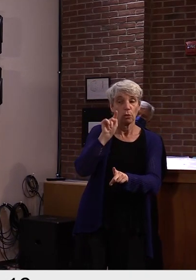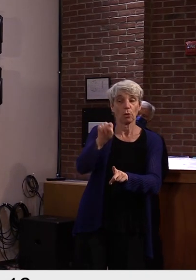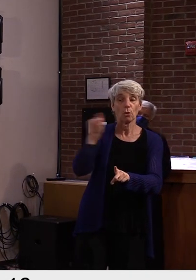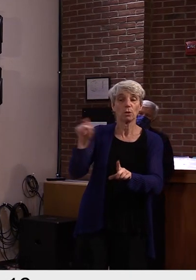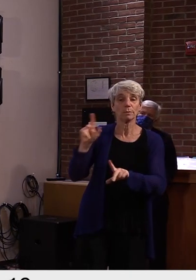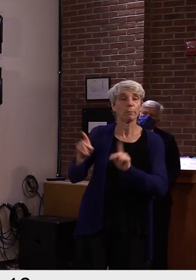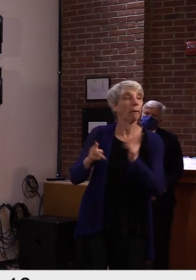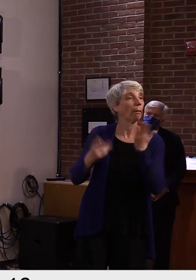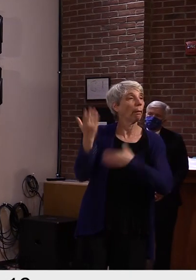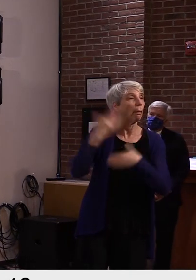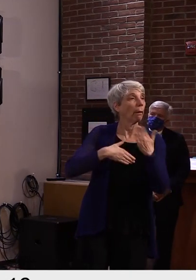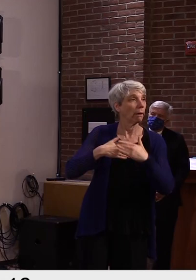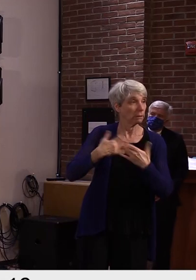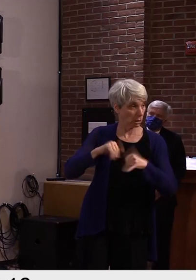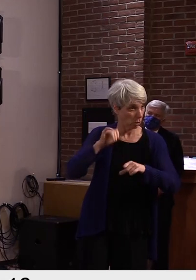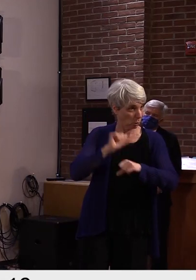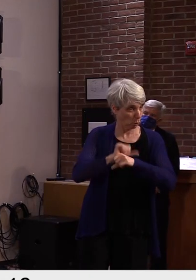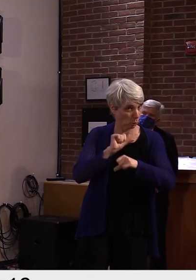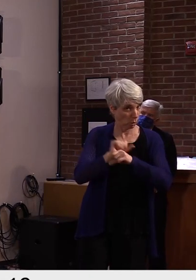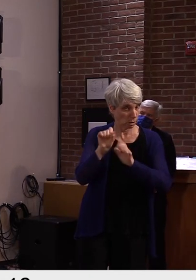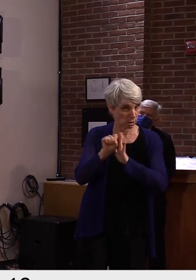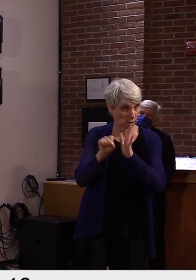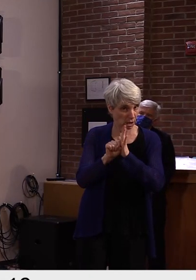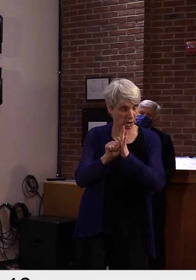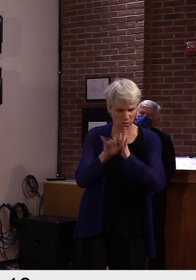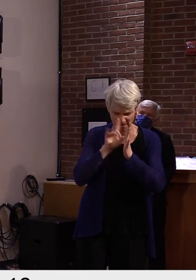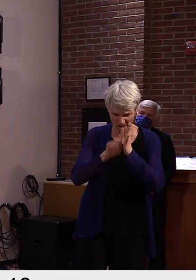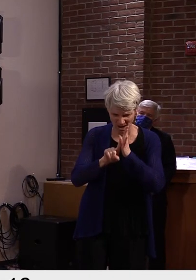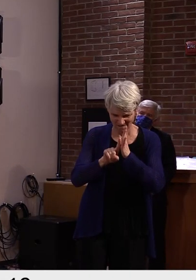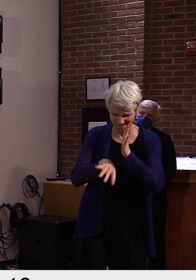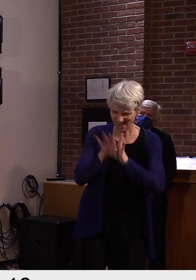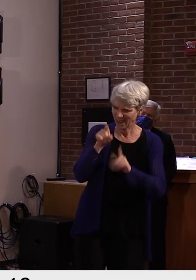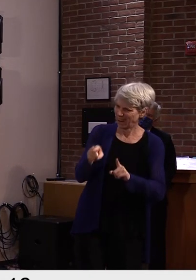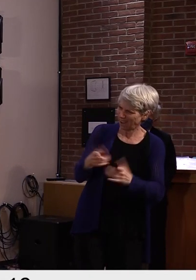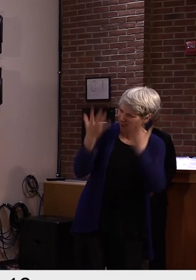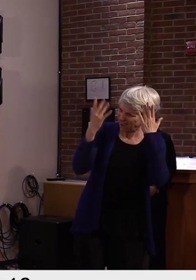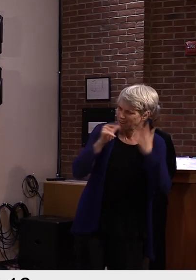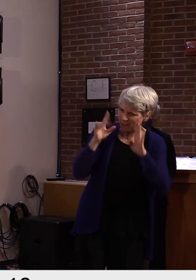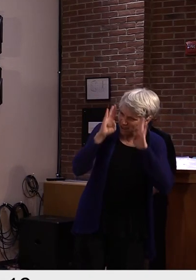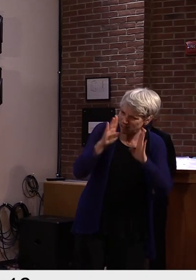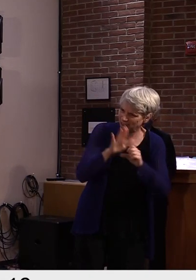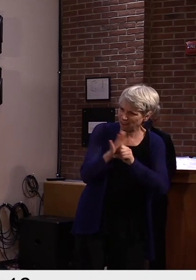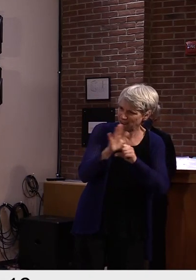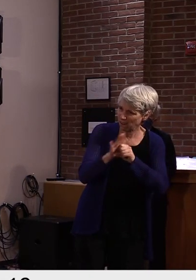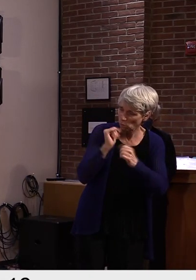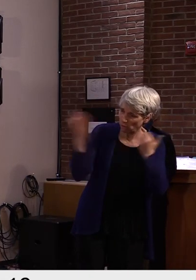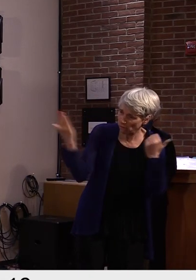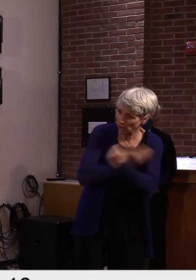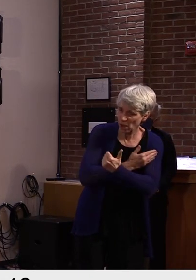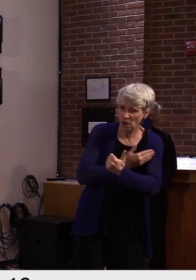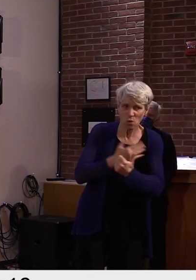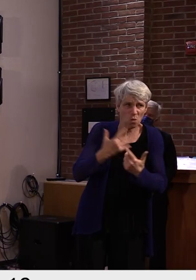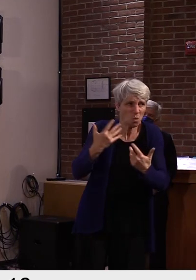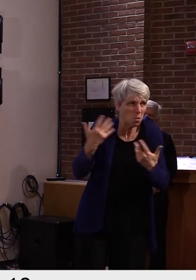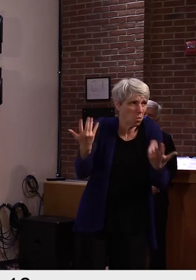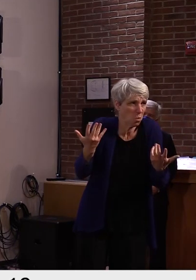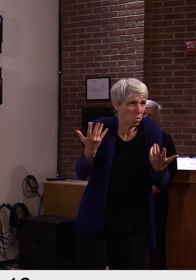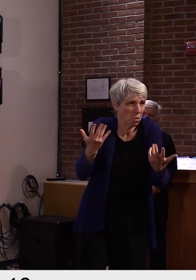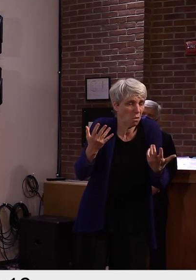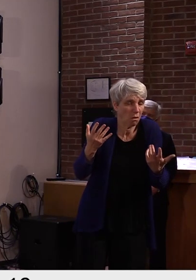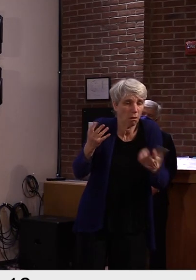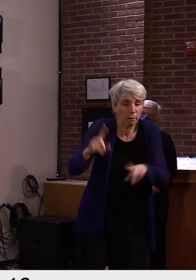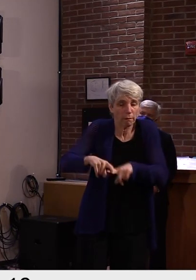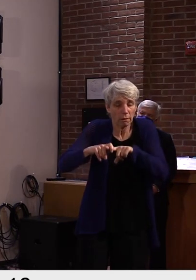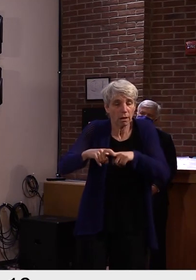they would they lose their would they lose their jobs or anything like that? You know, we I think we want to wait to see what the report